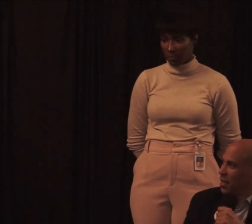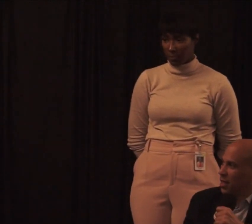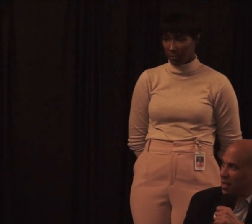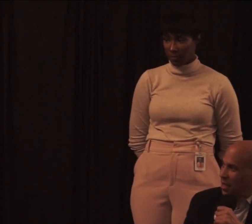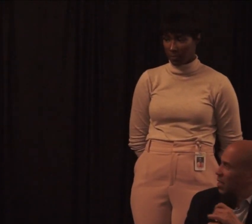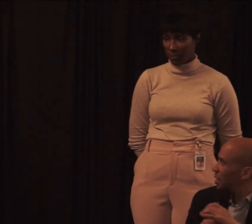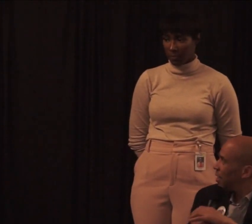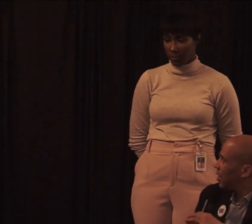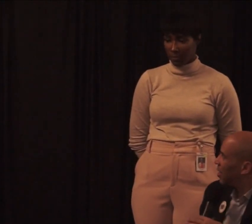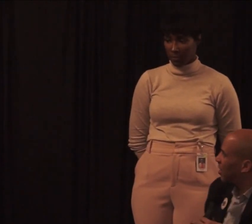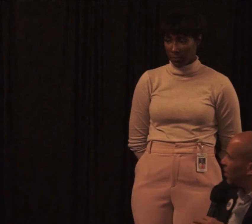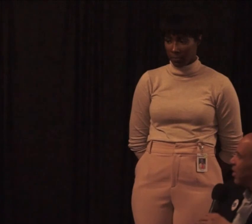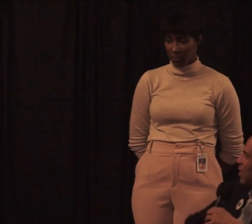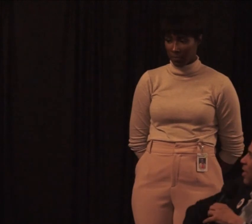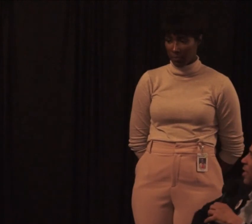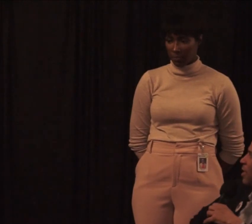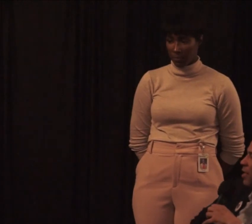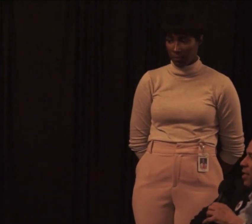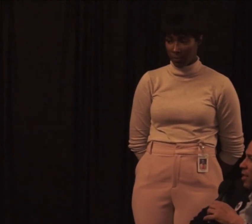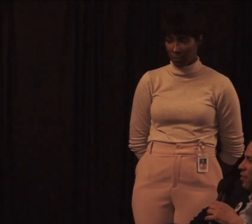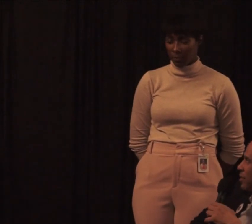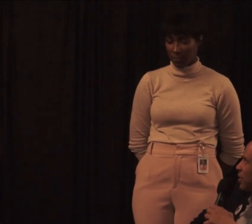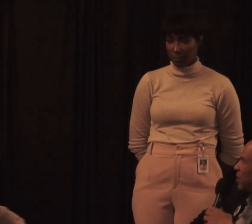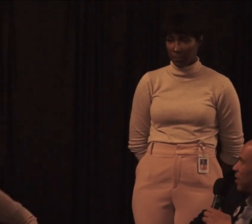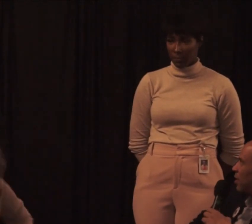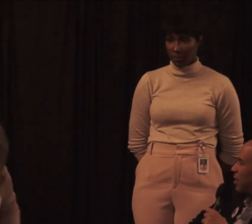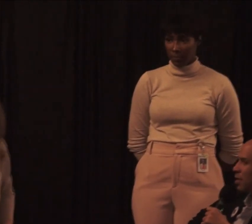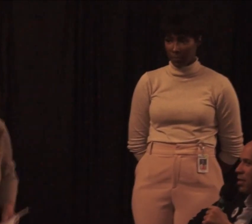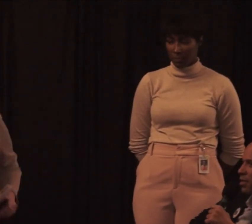will be voiced by Sue.